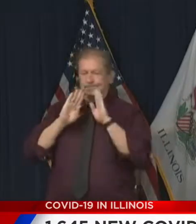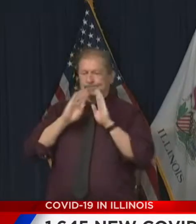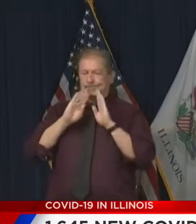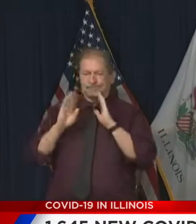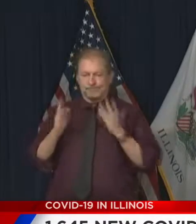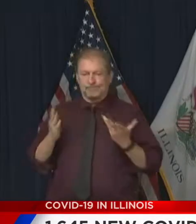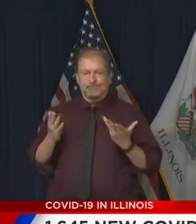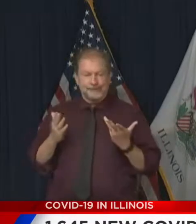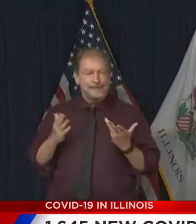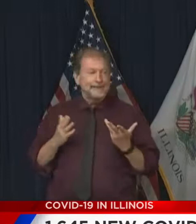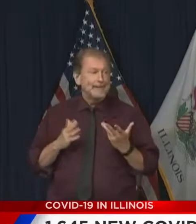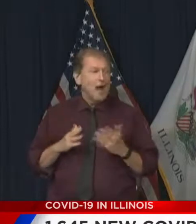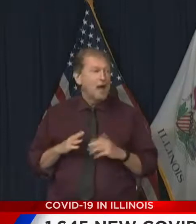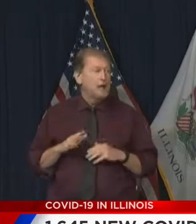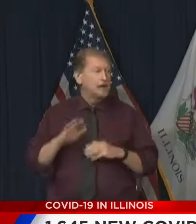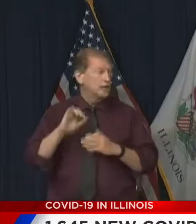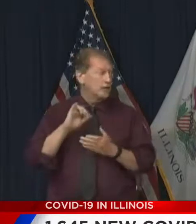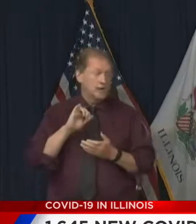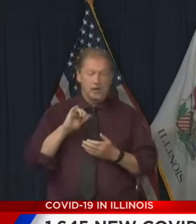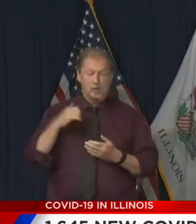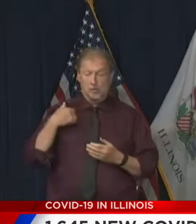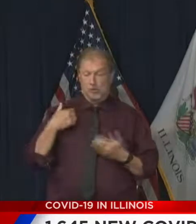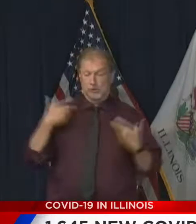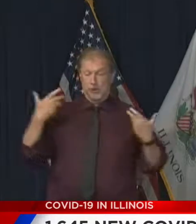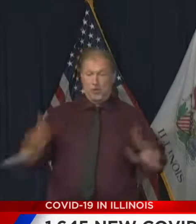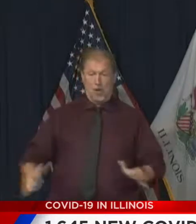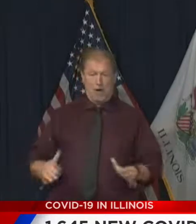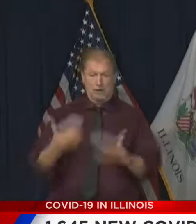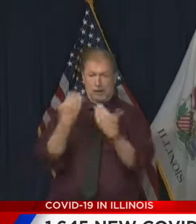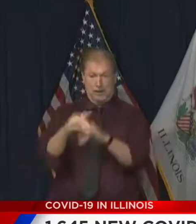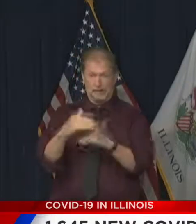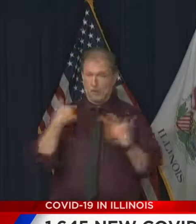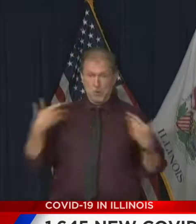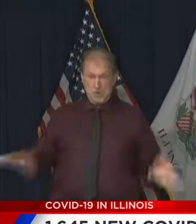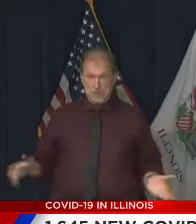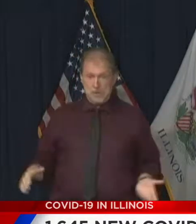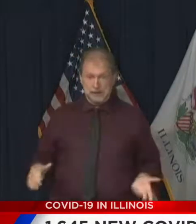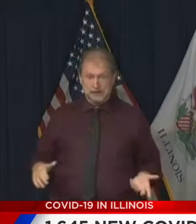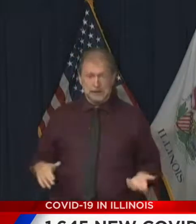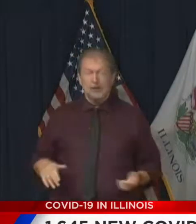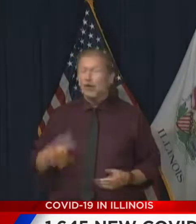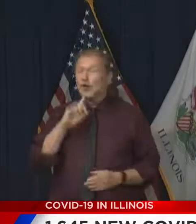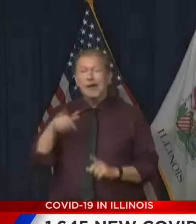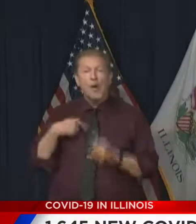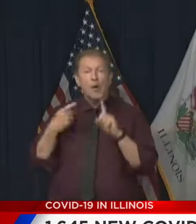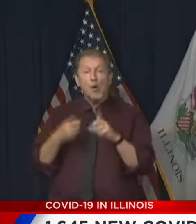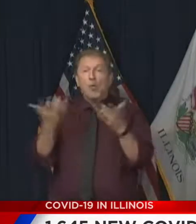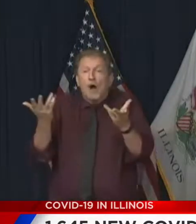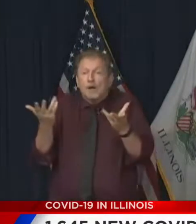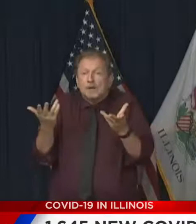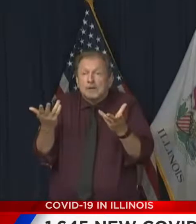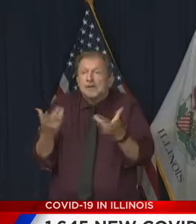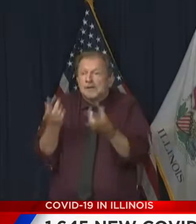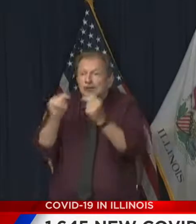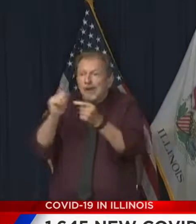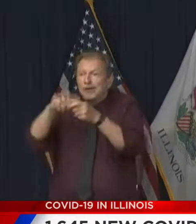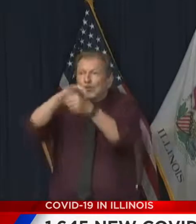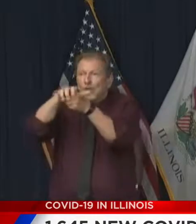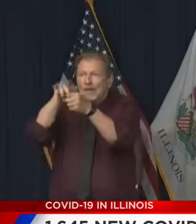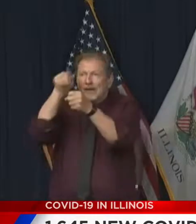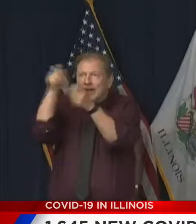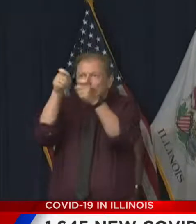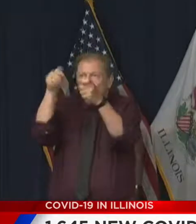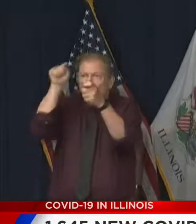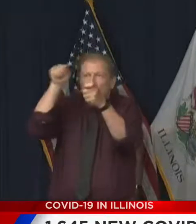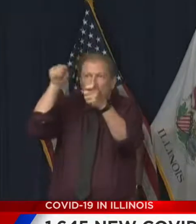these are the last things that I want to do. That all we're trying desperately to do is to, you know, do the best thing we can to keep people